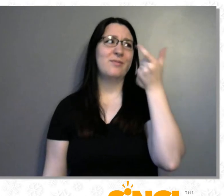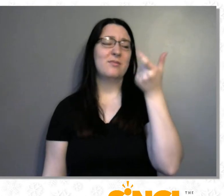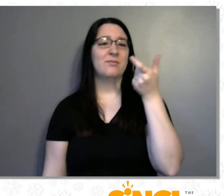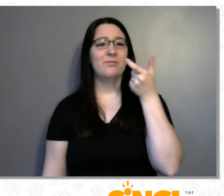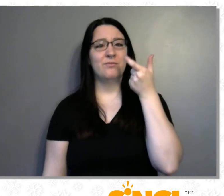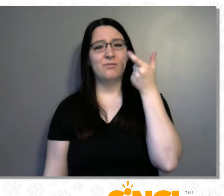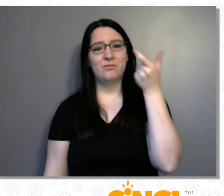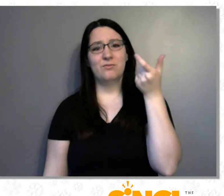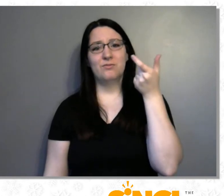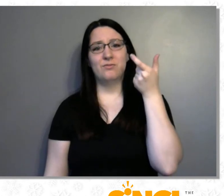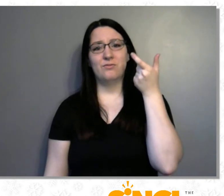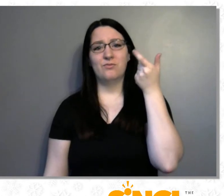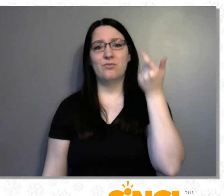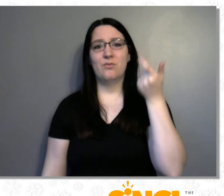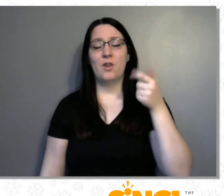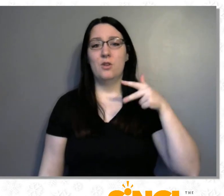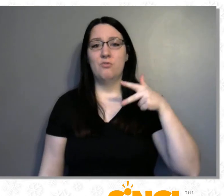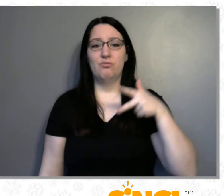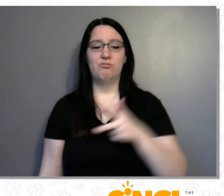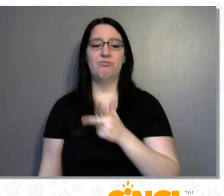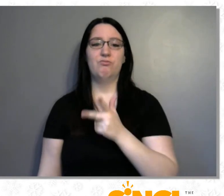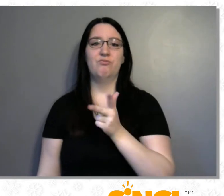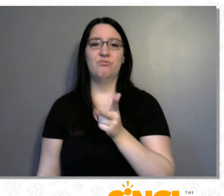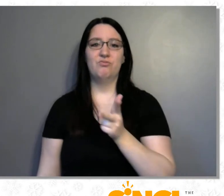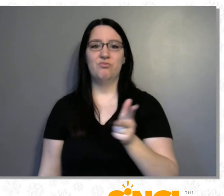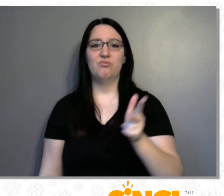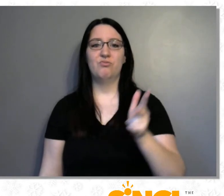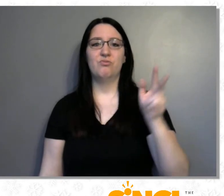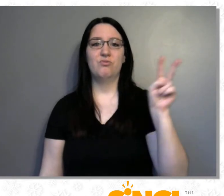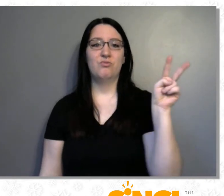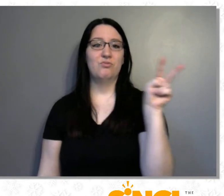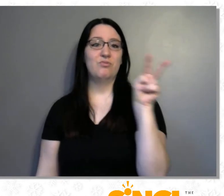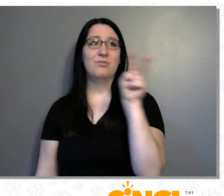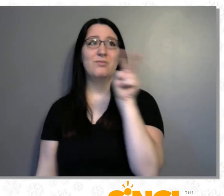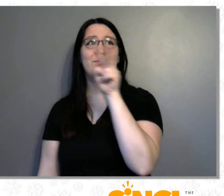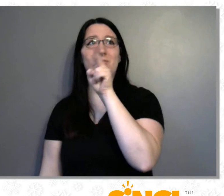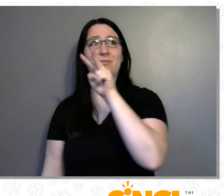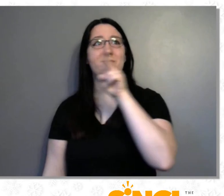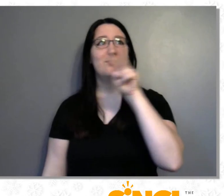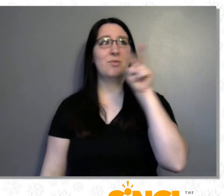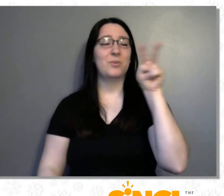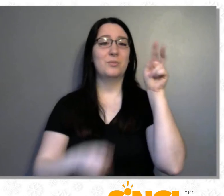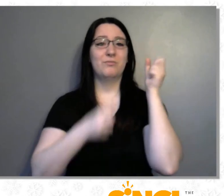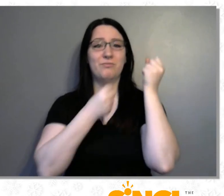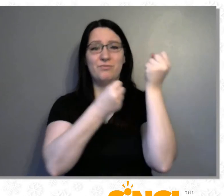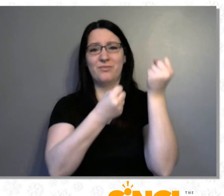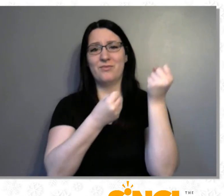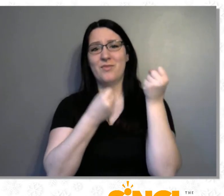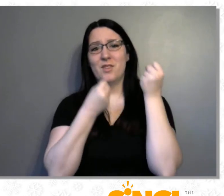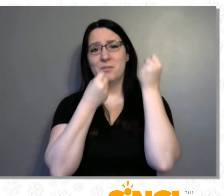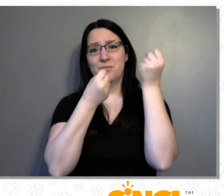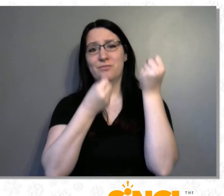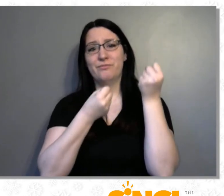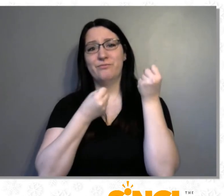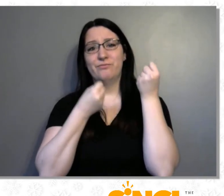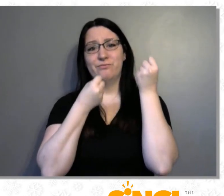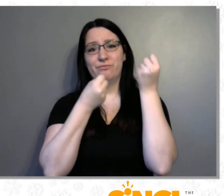that we can. We even drove around to nowhere in our minivan.